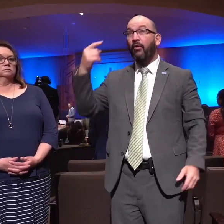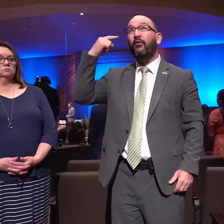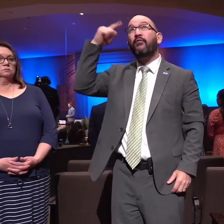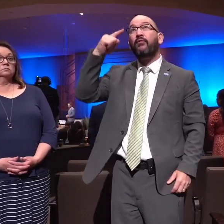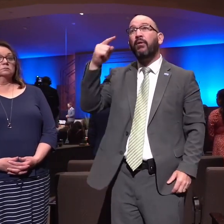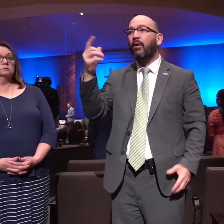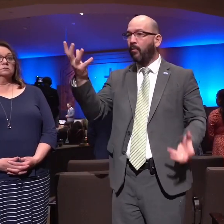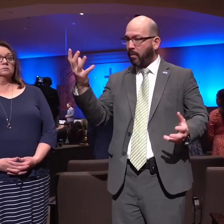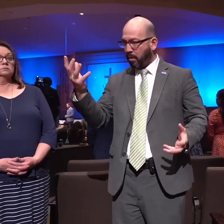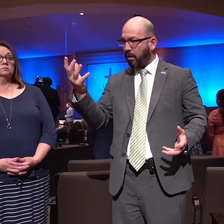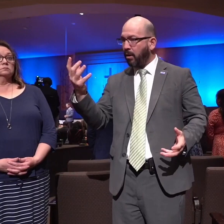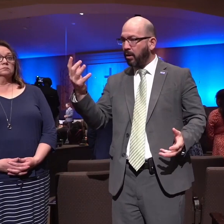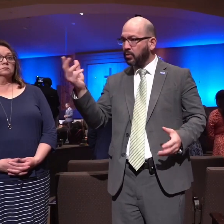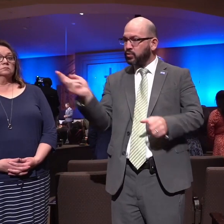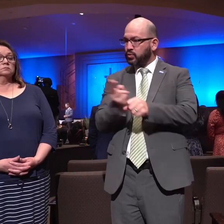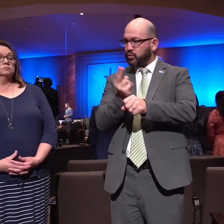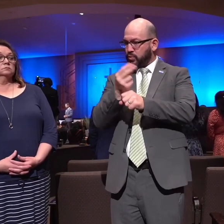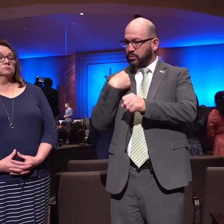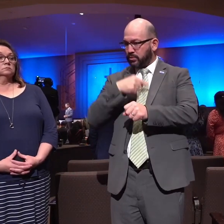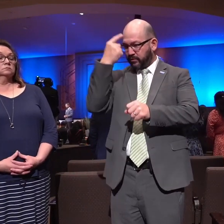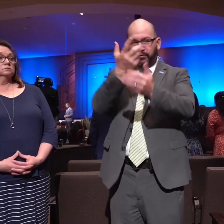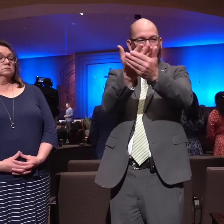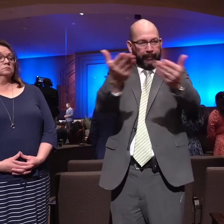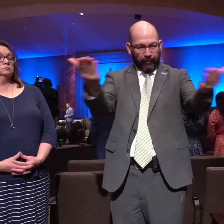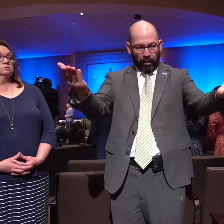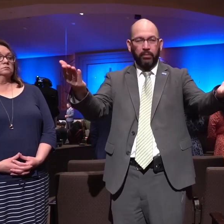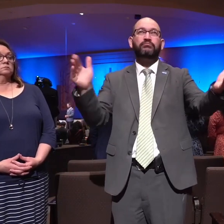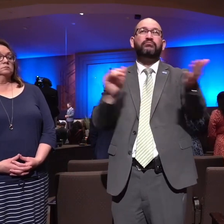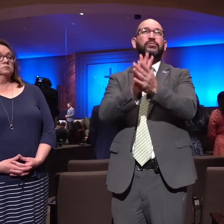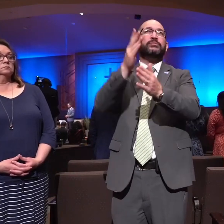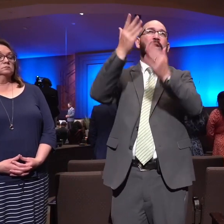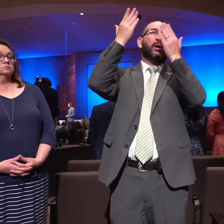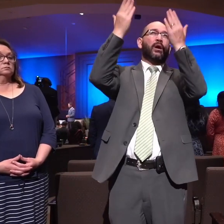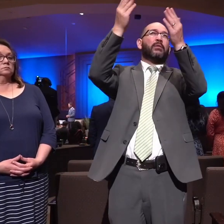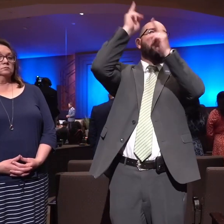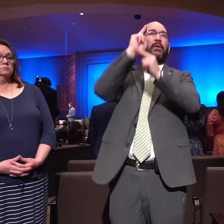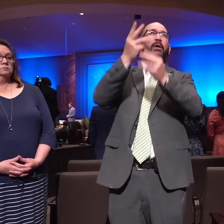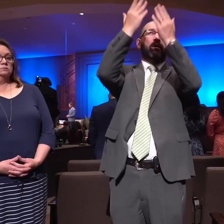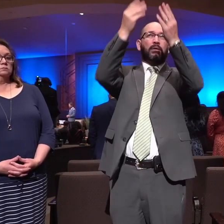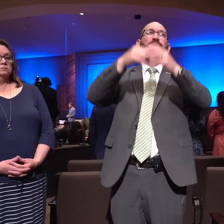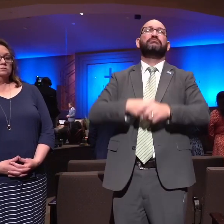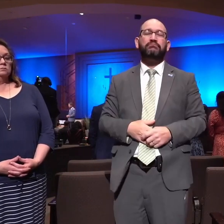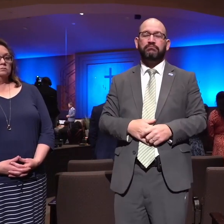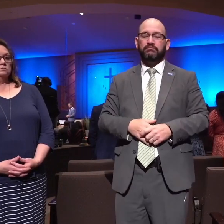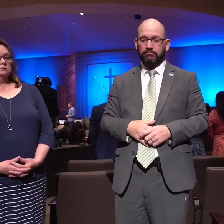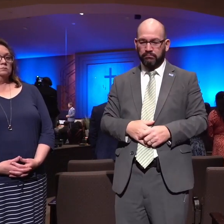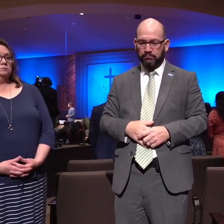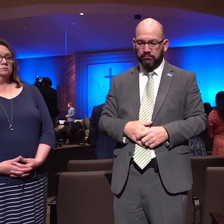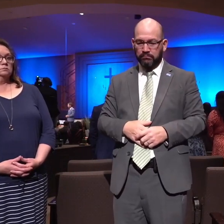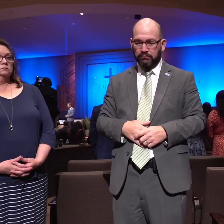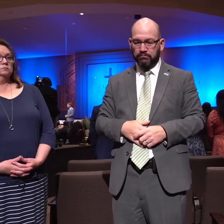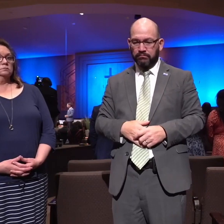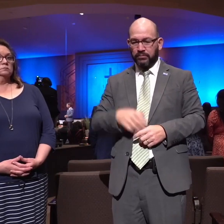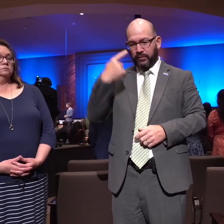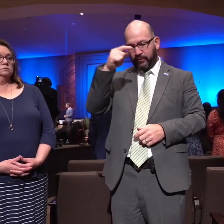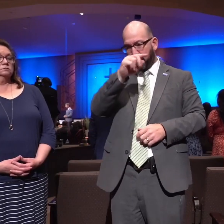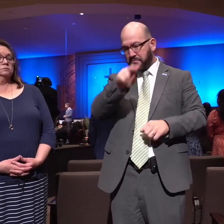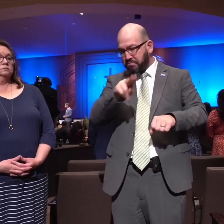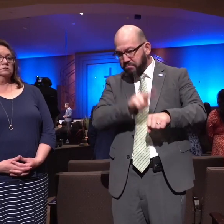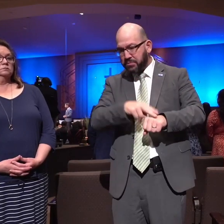to use us for his purpose of glory and honor in our community in our nation may we